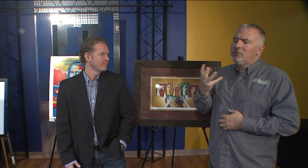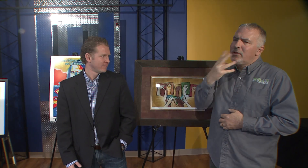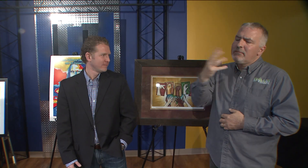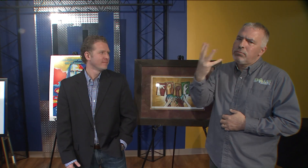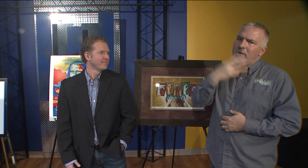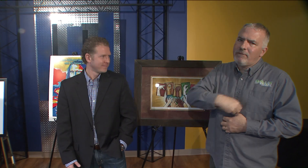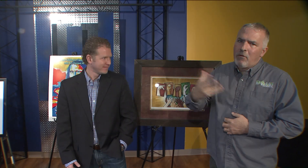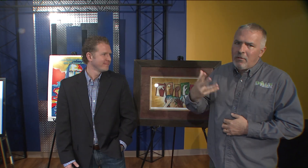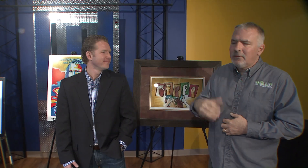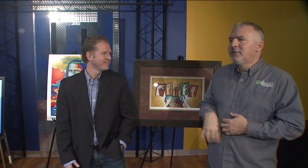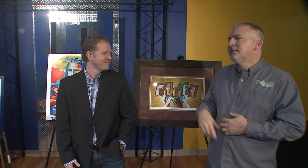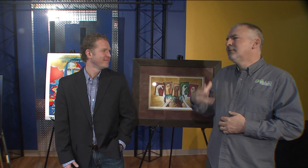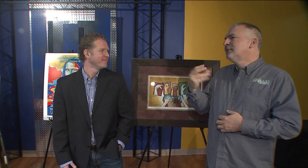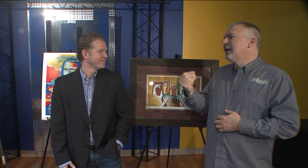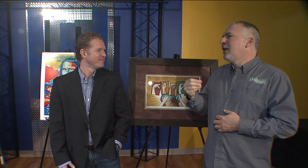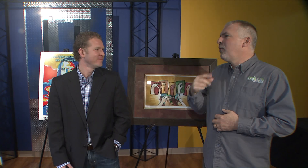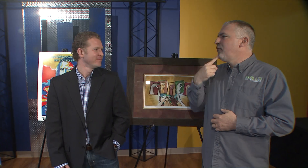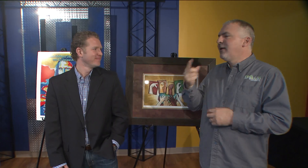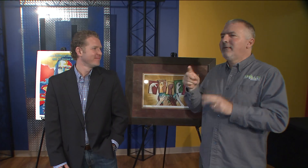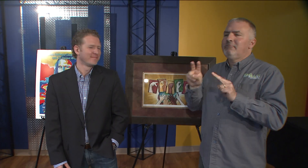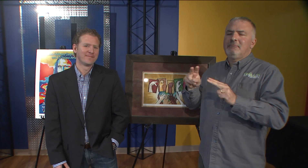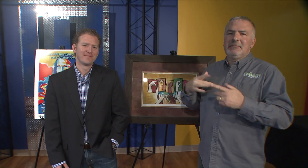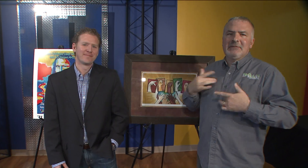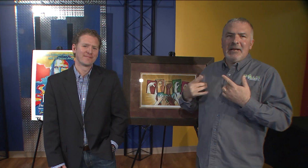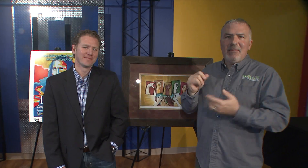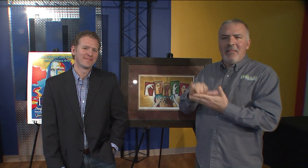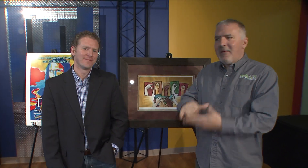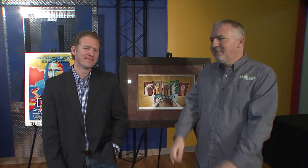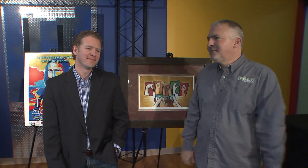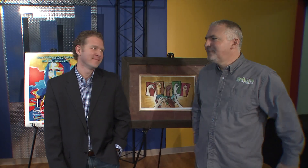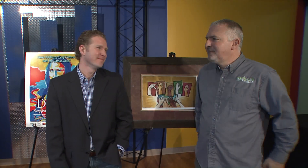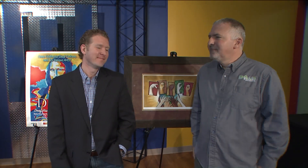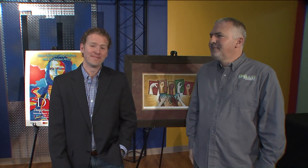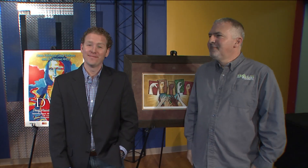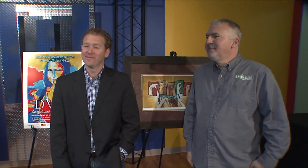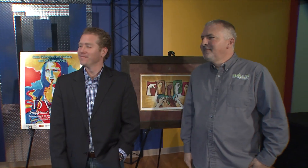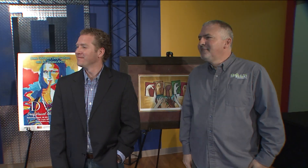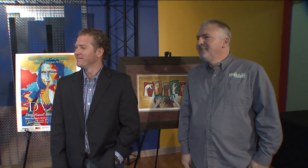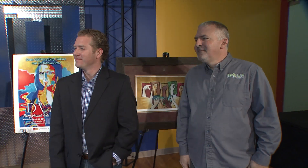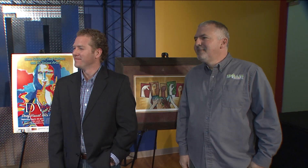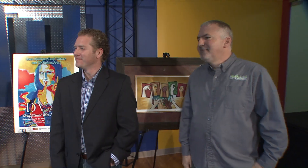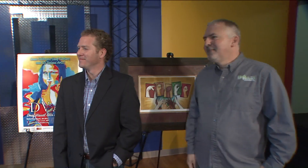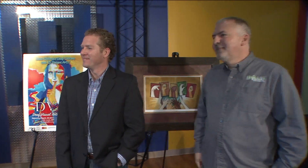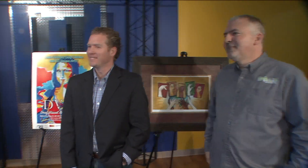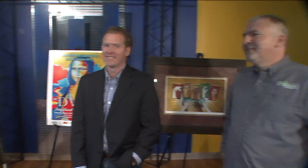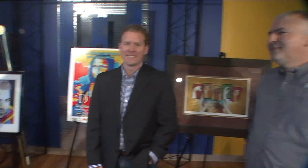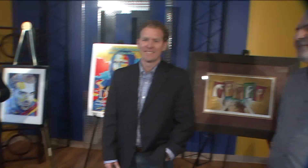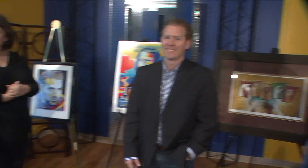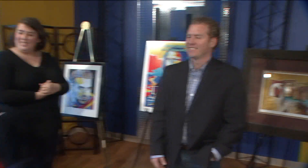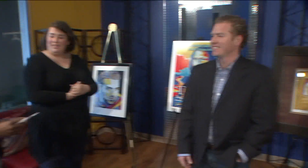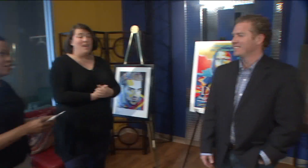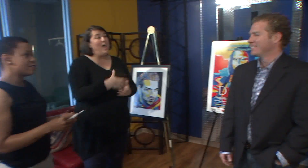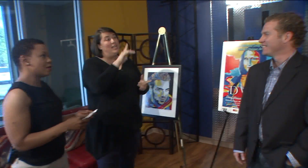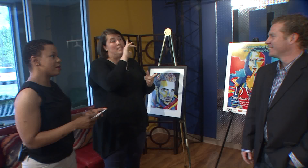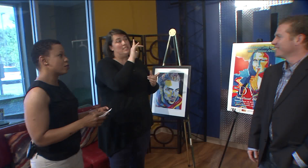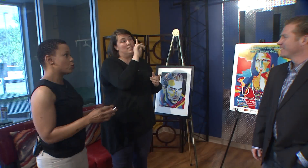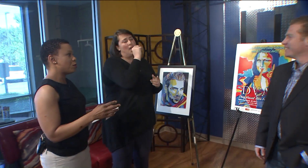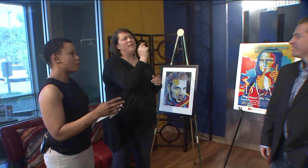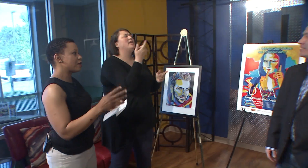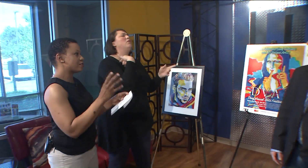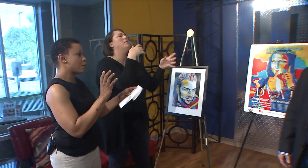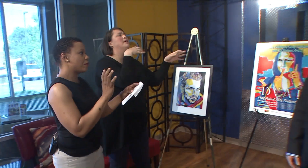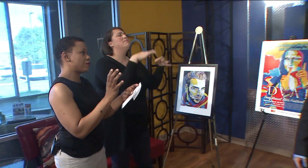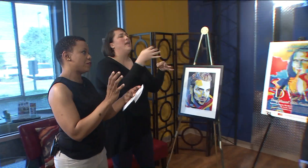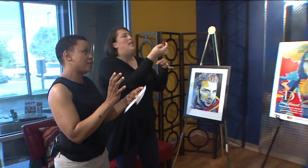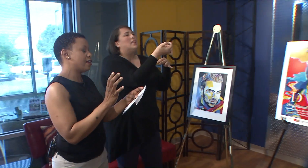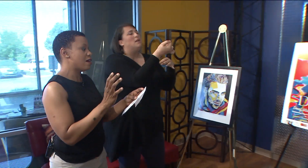New York City and he does ASL poetry. It's beautiful. So, we're really looking forward and excited to see that. And Thomas, can you tell me a little